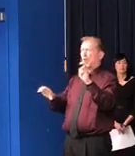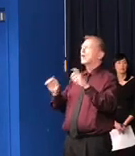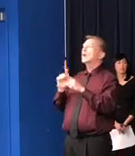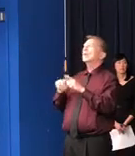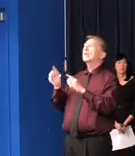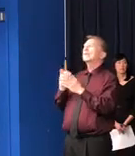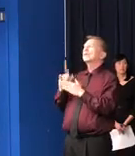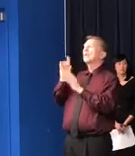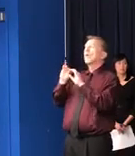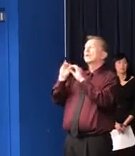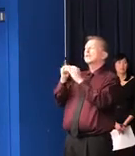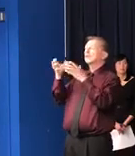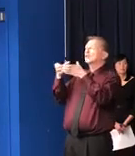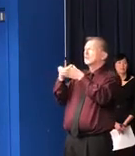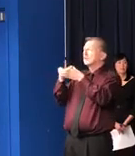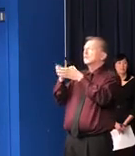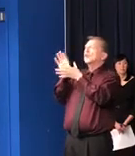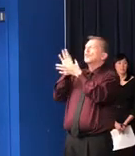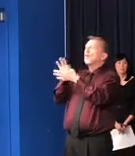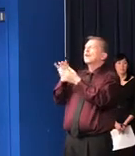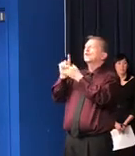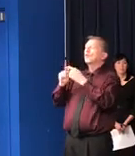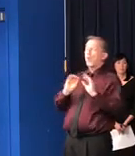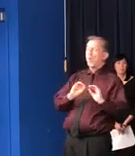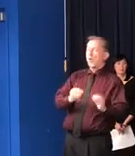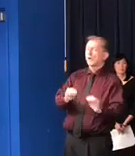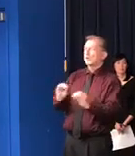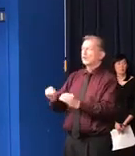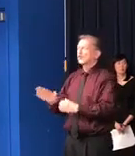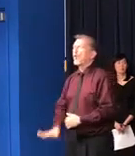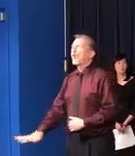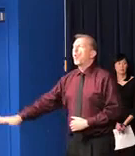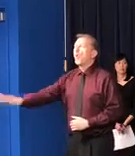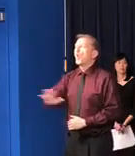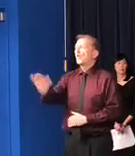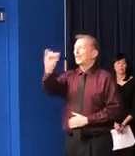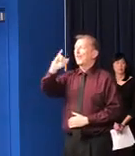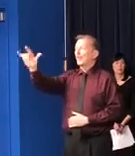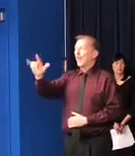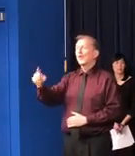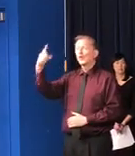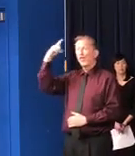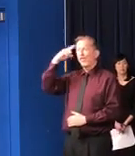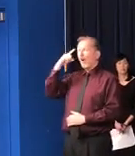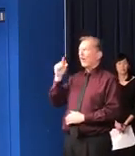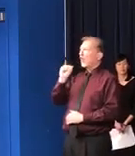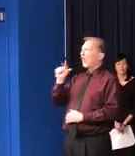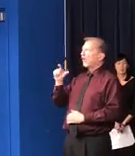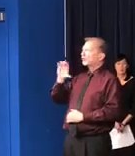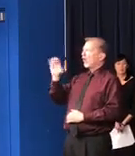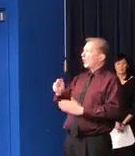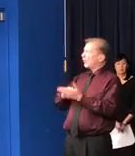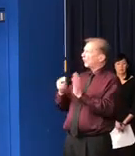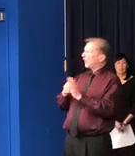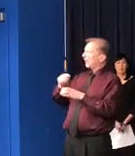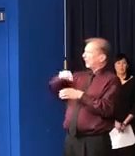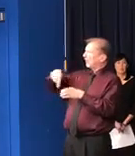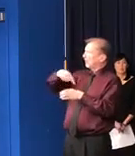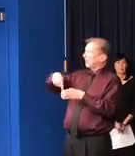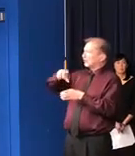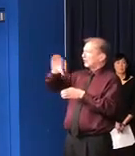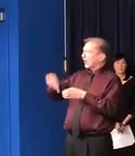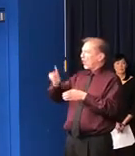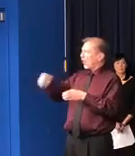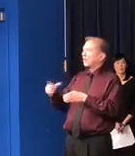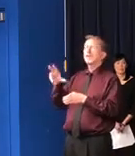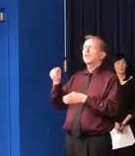organizations that are dealing with homelessness all across our state and she's doing a terrific job here in this region and representing